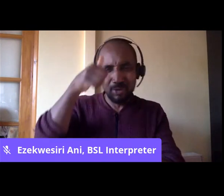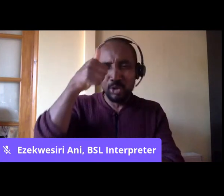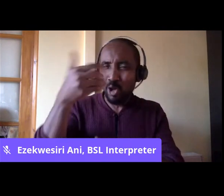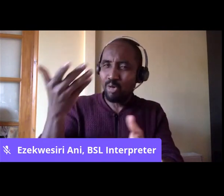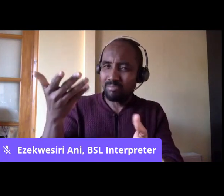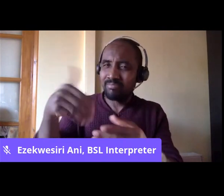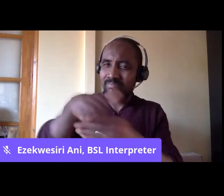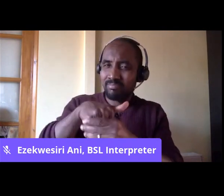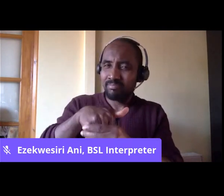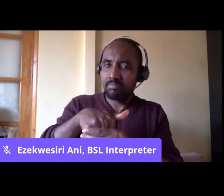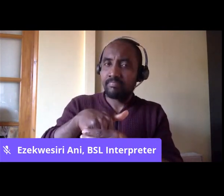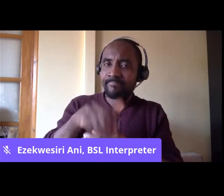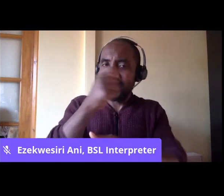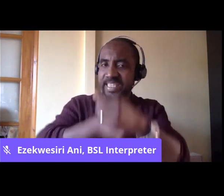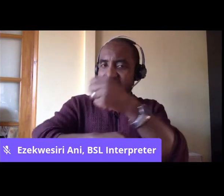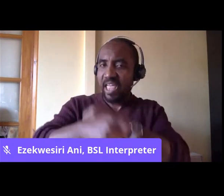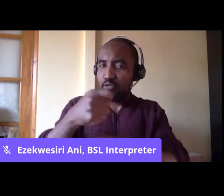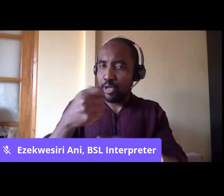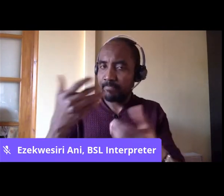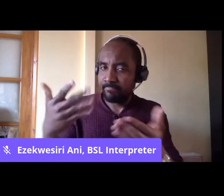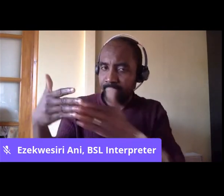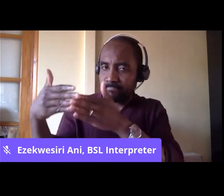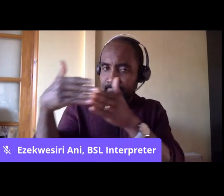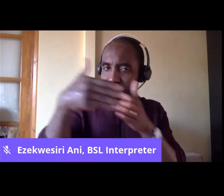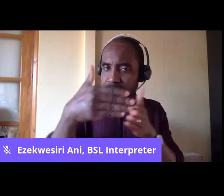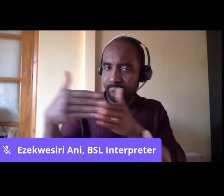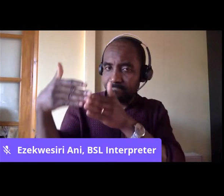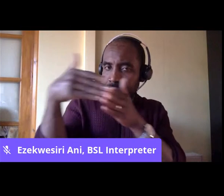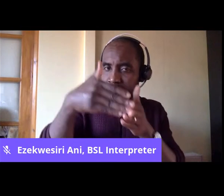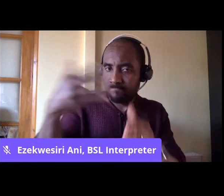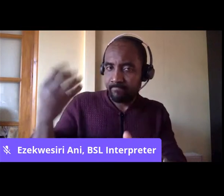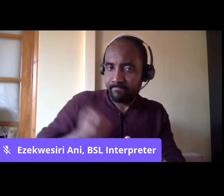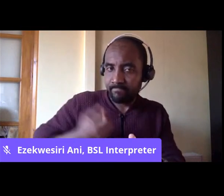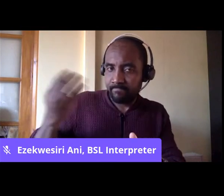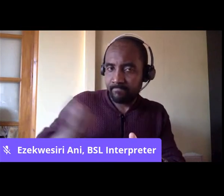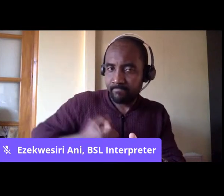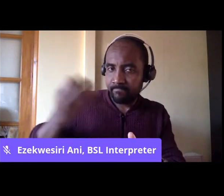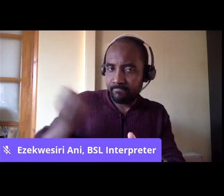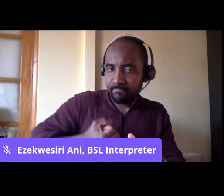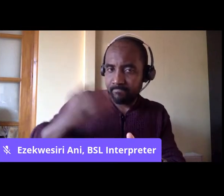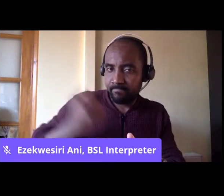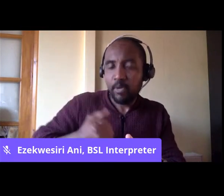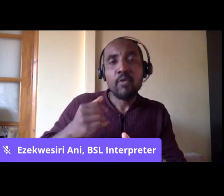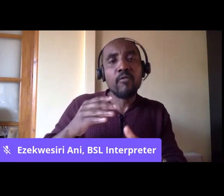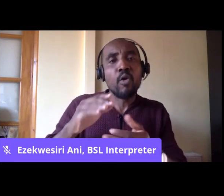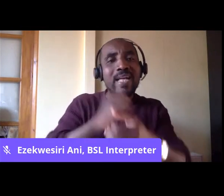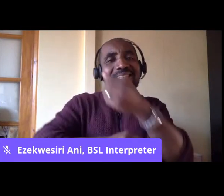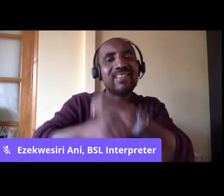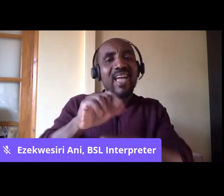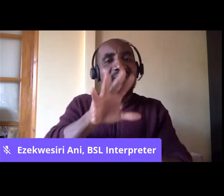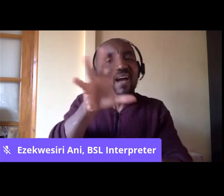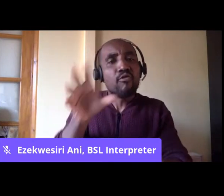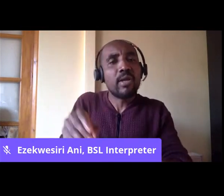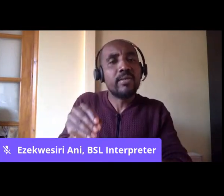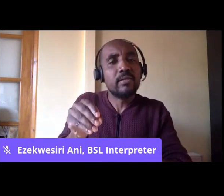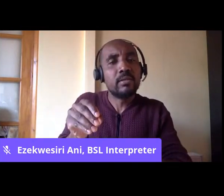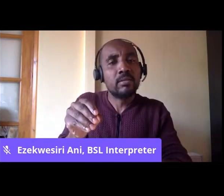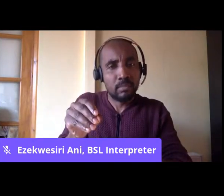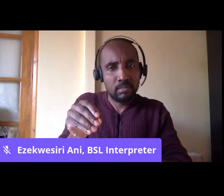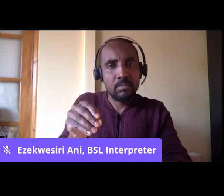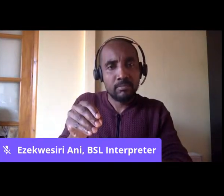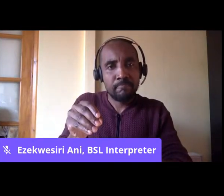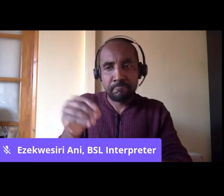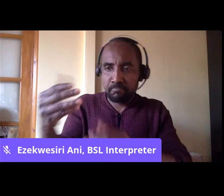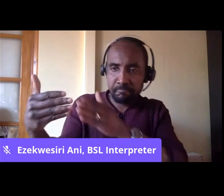port that grew rich on the proceeds, not just of the trade and enslaved Africans from the west coast of